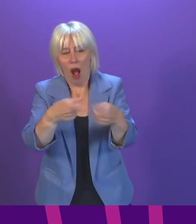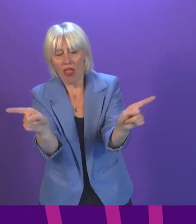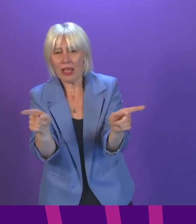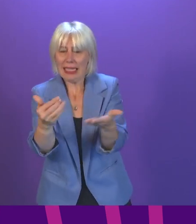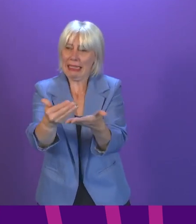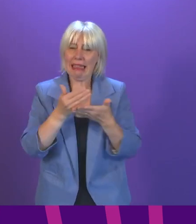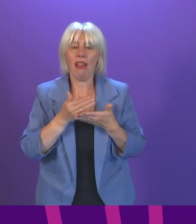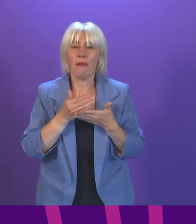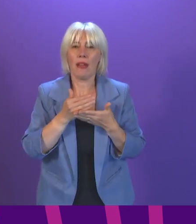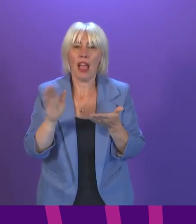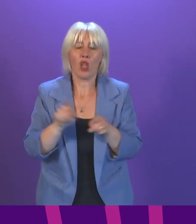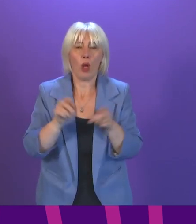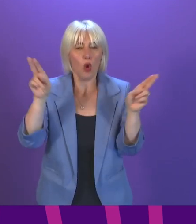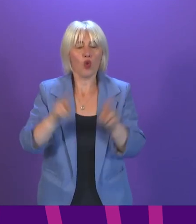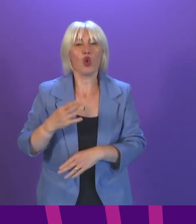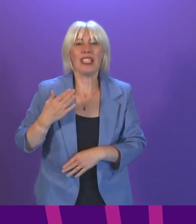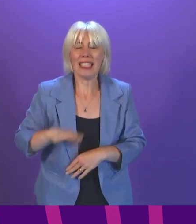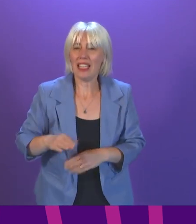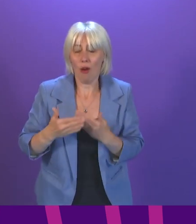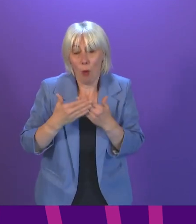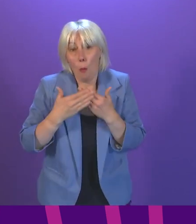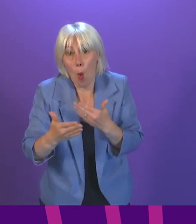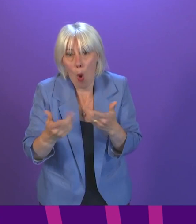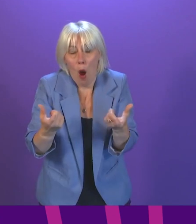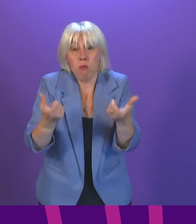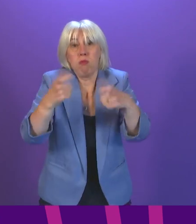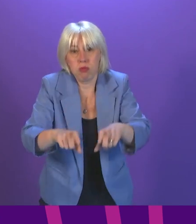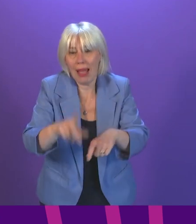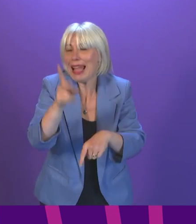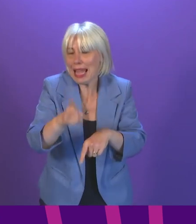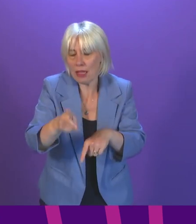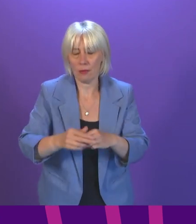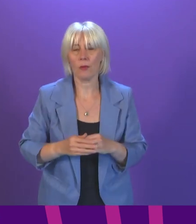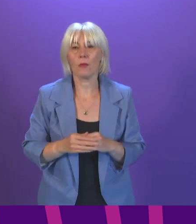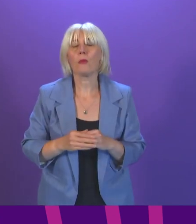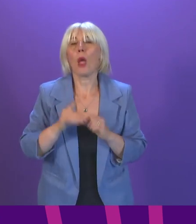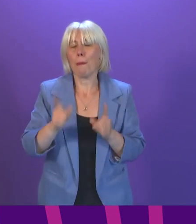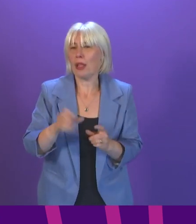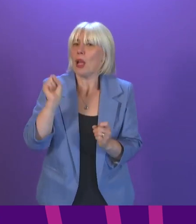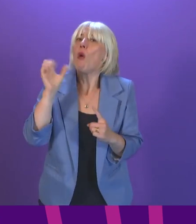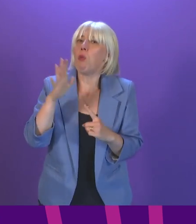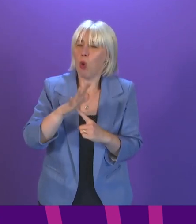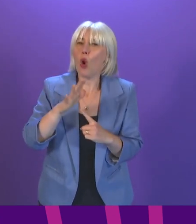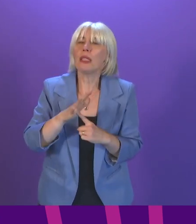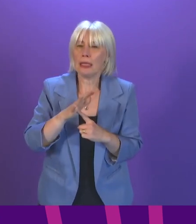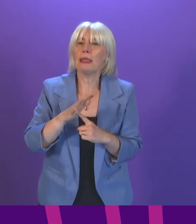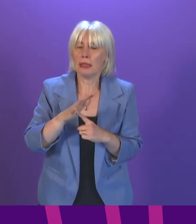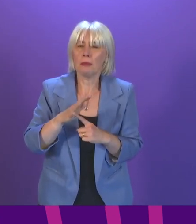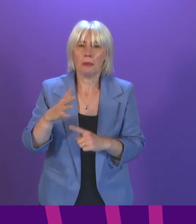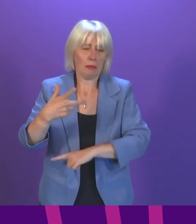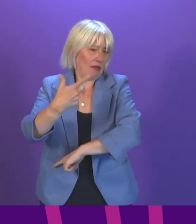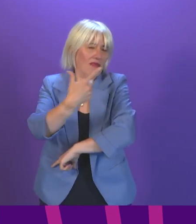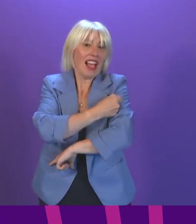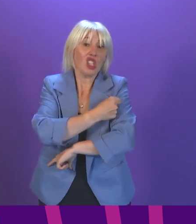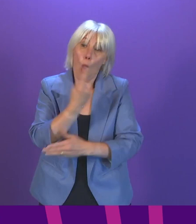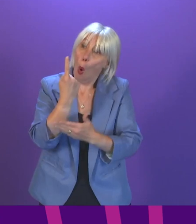and to reduce the need for any restrictions to be reintroduced. However, well, the most important, getting vaccinated is not